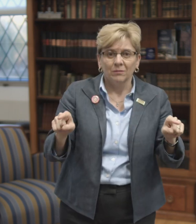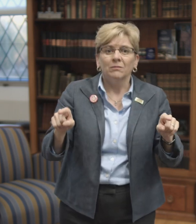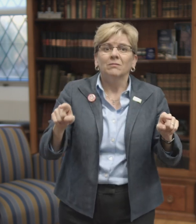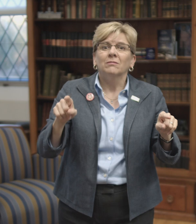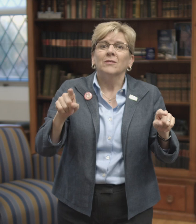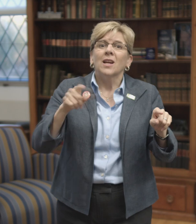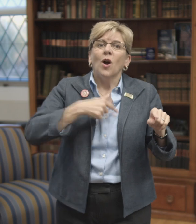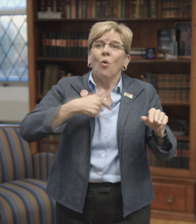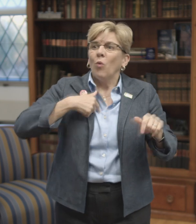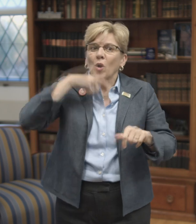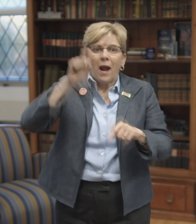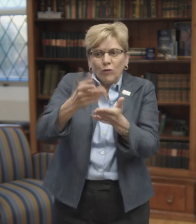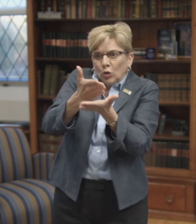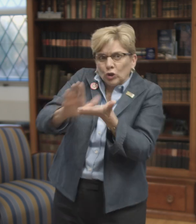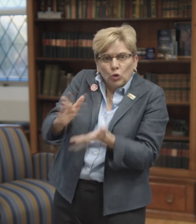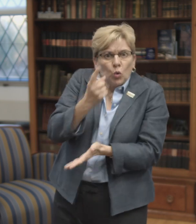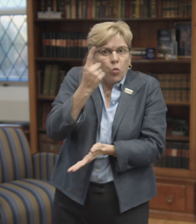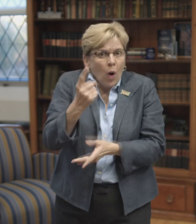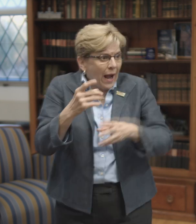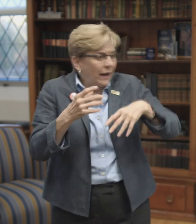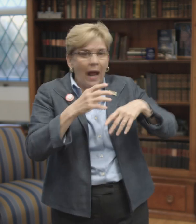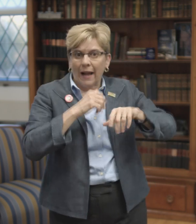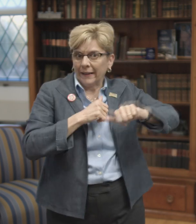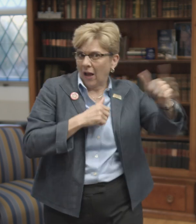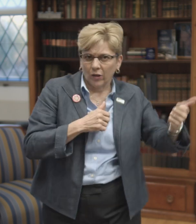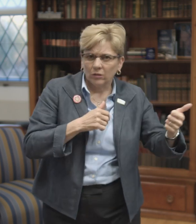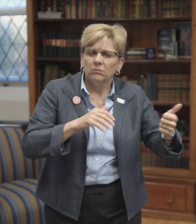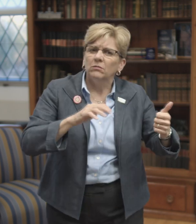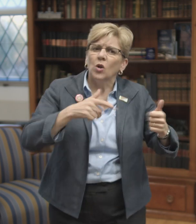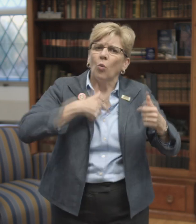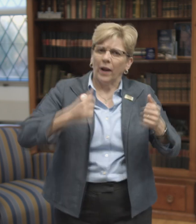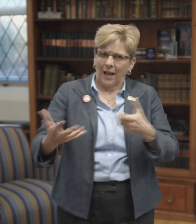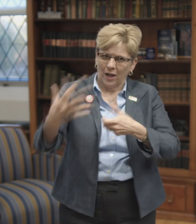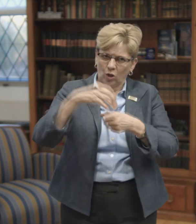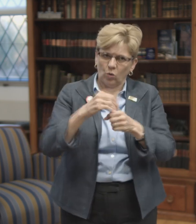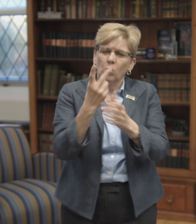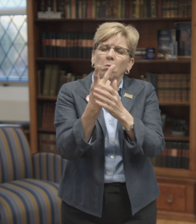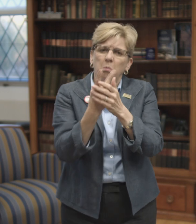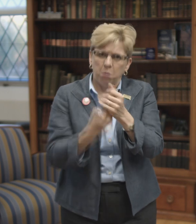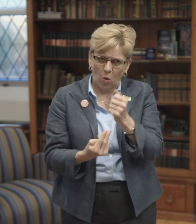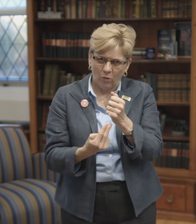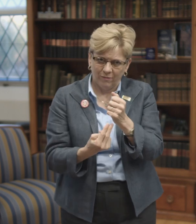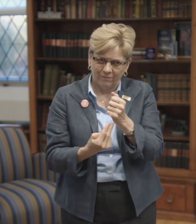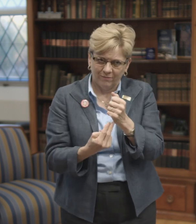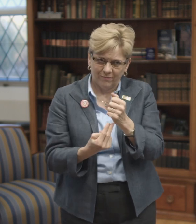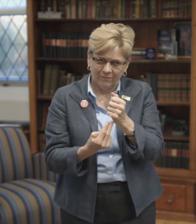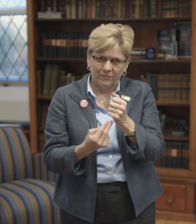languages one over the other. We don't have to exclude one language over another, but instead we can include